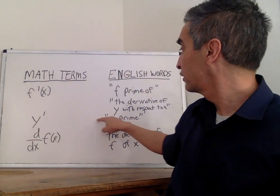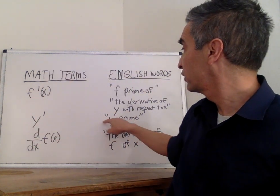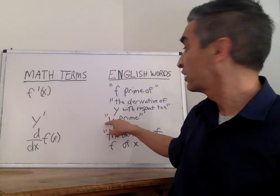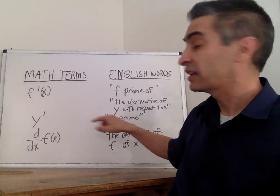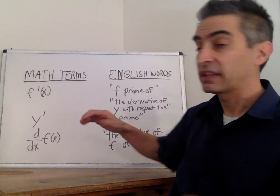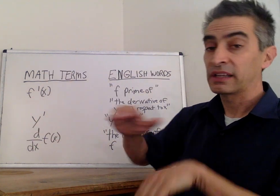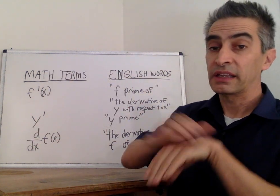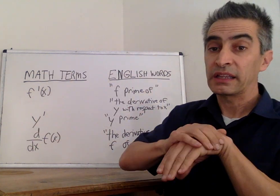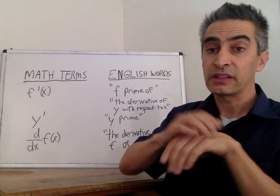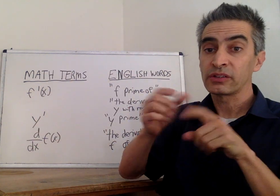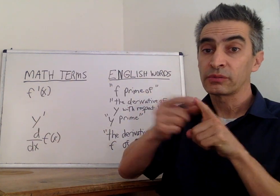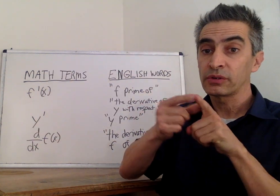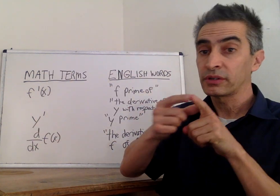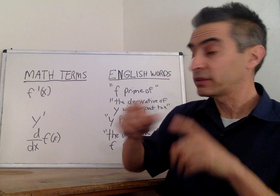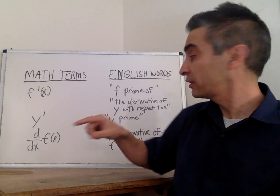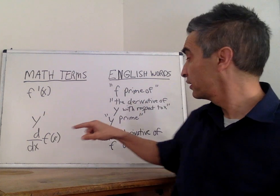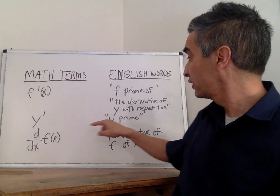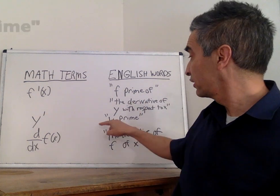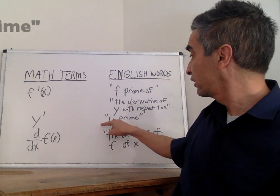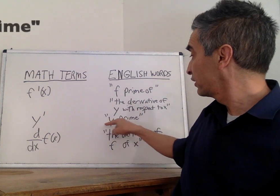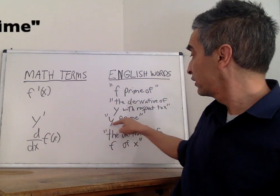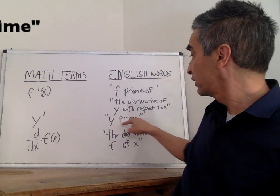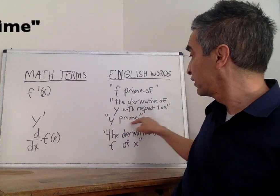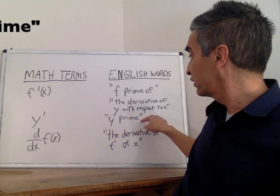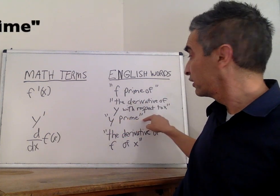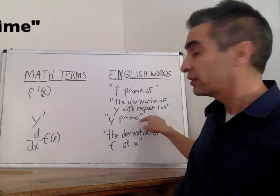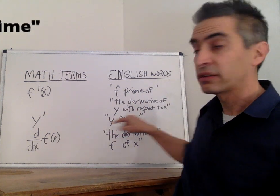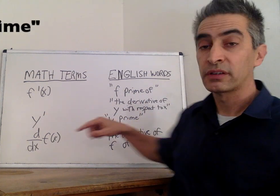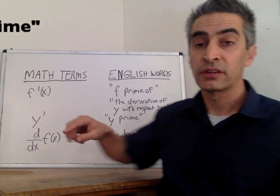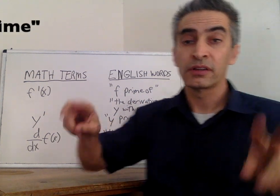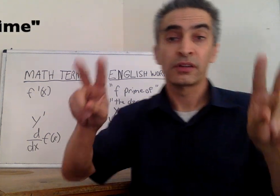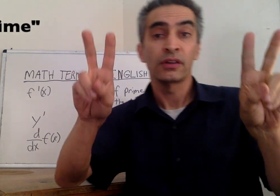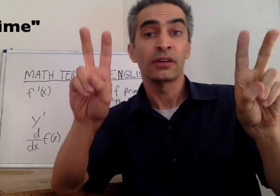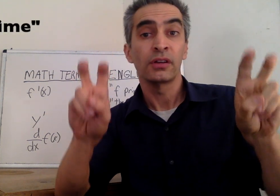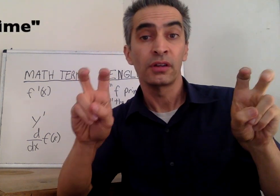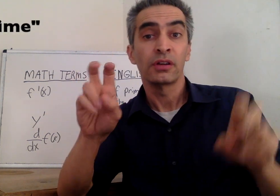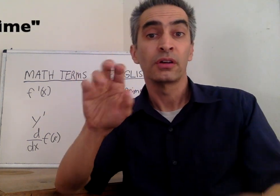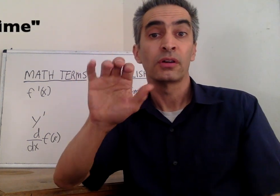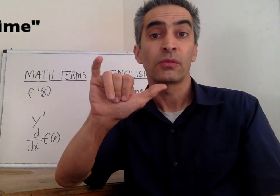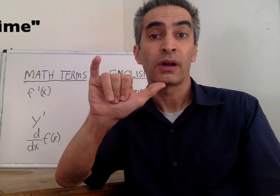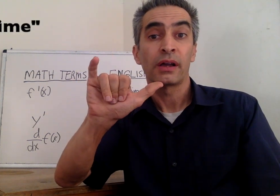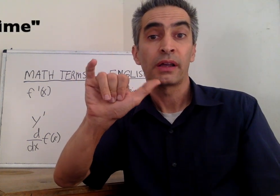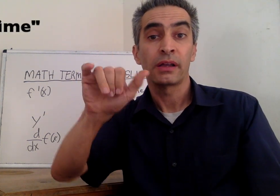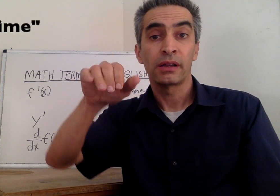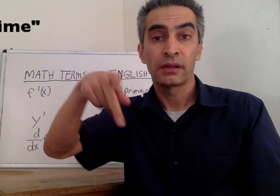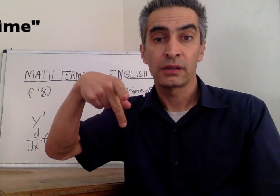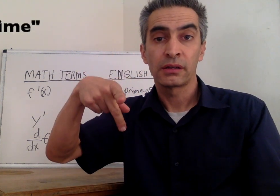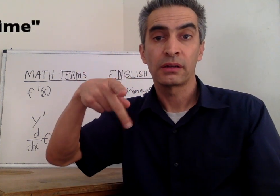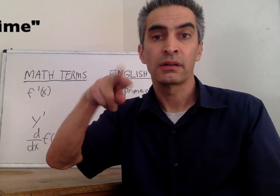And in English, it's written y prime.